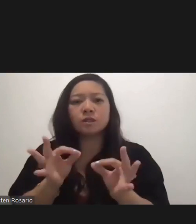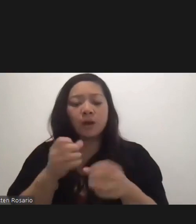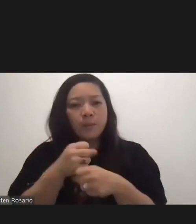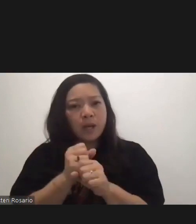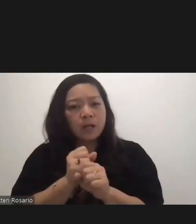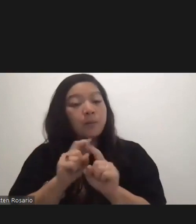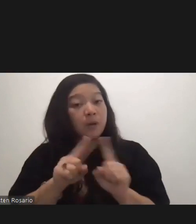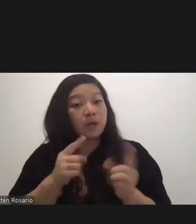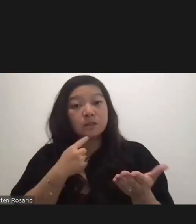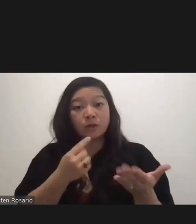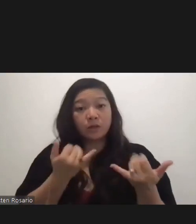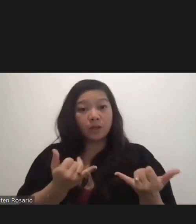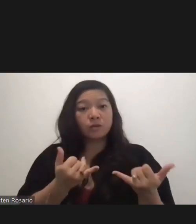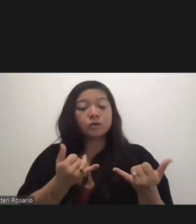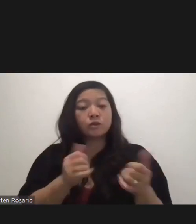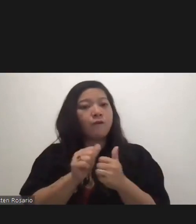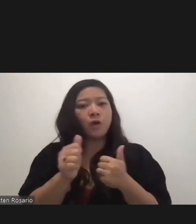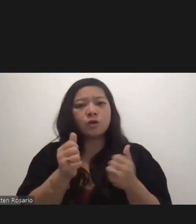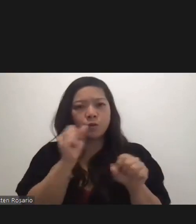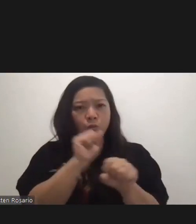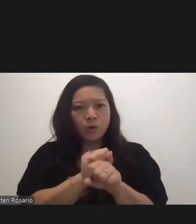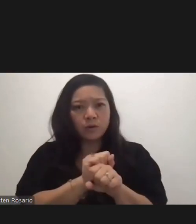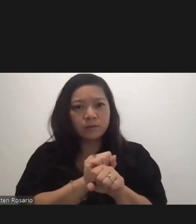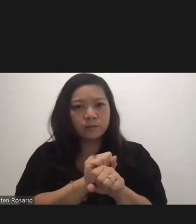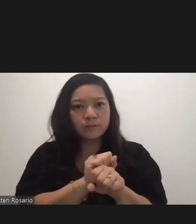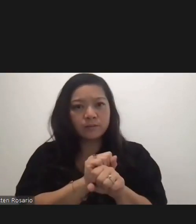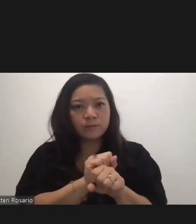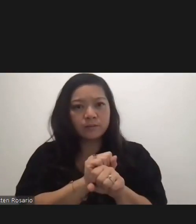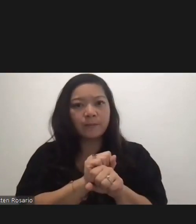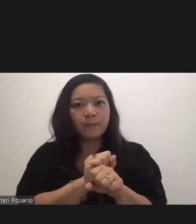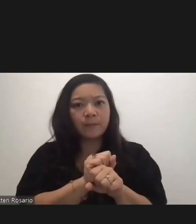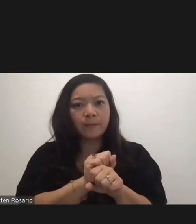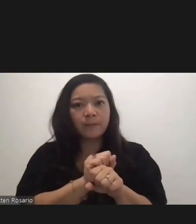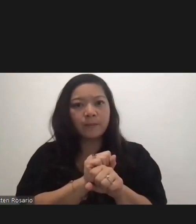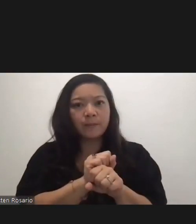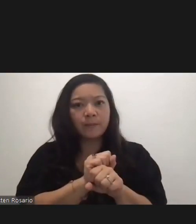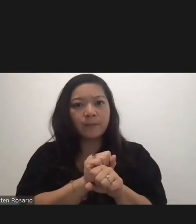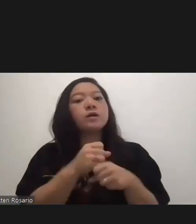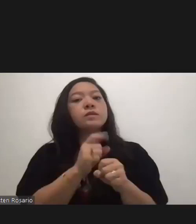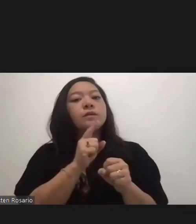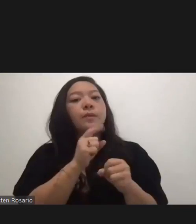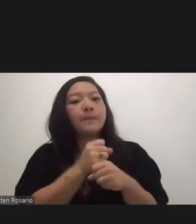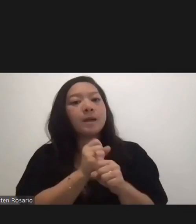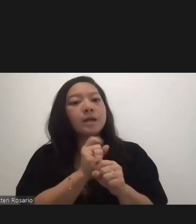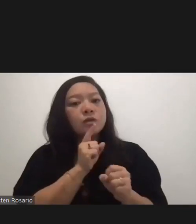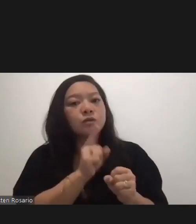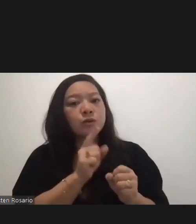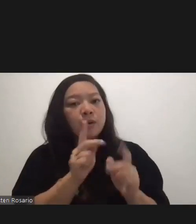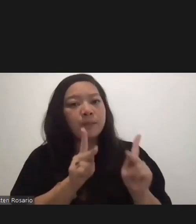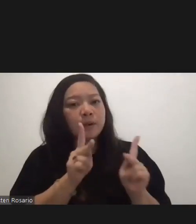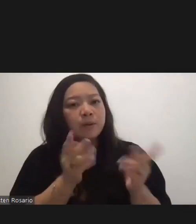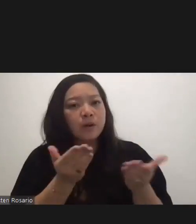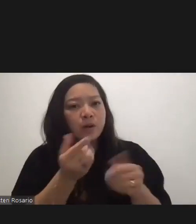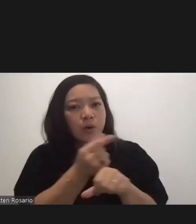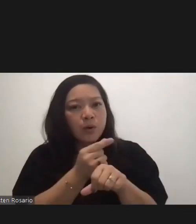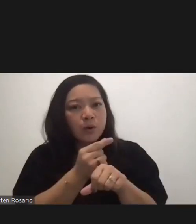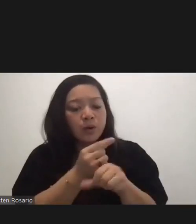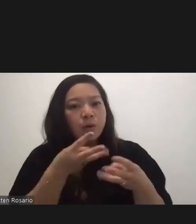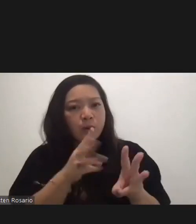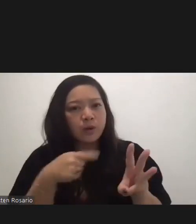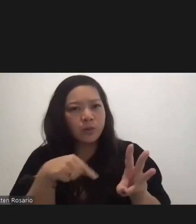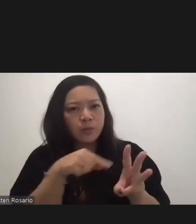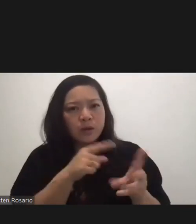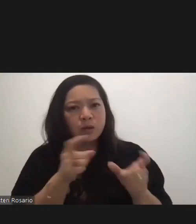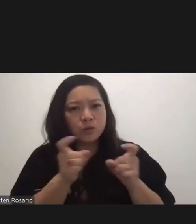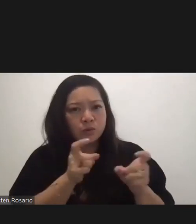But I'll tell you, so far, it hasn't worked. So, I want to assure people that the way we are handling